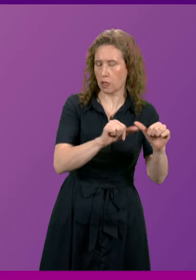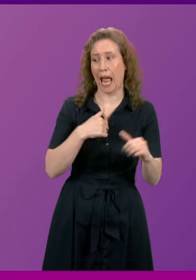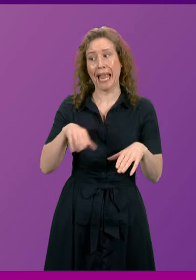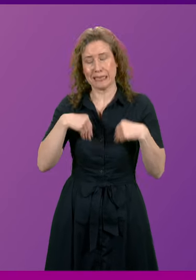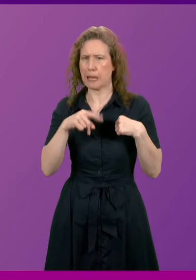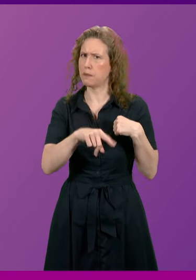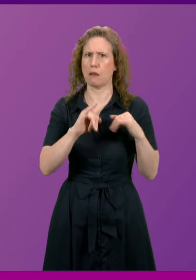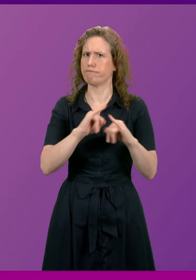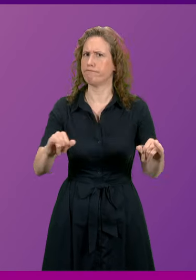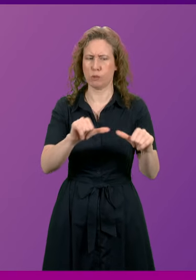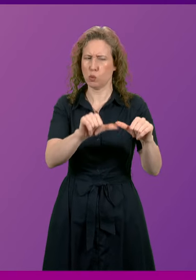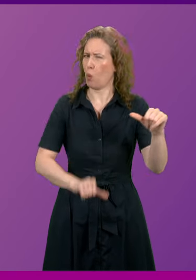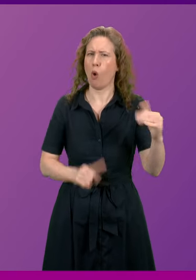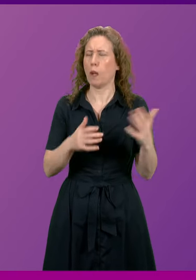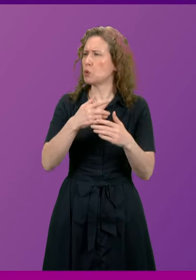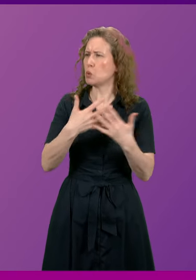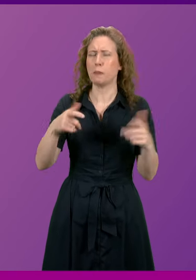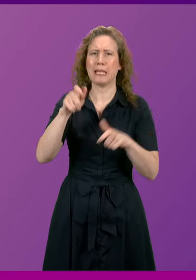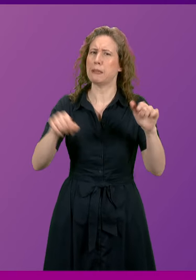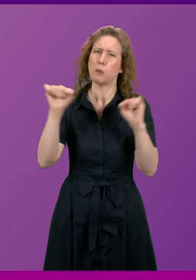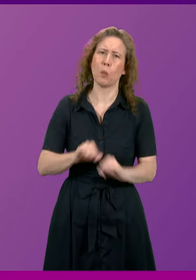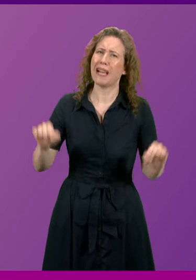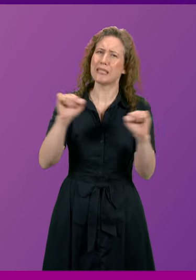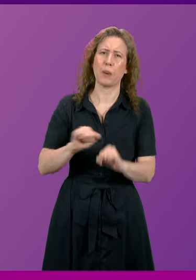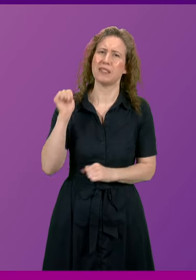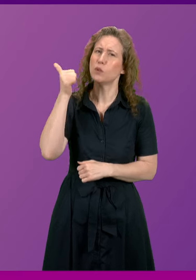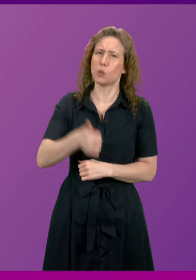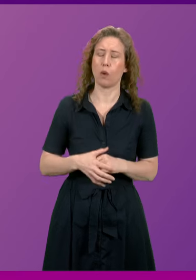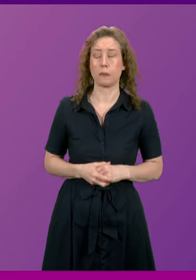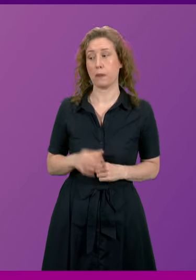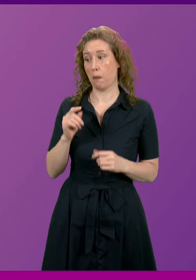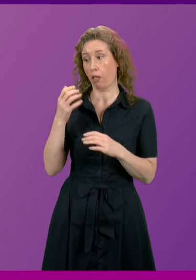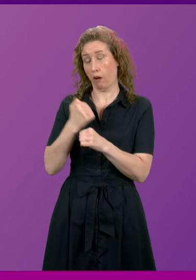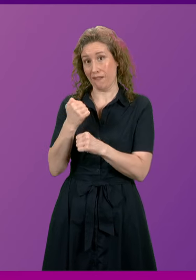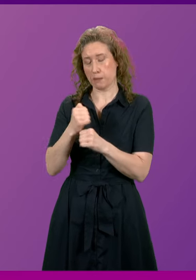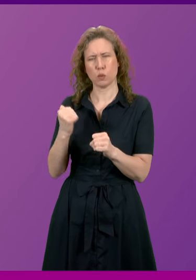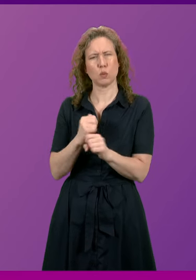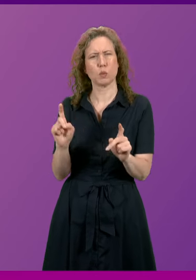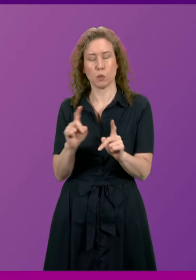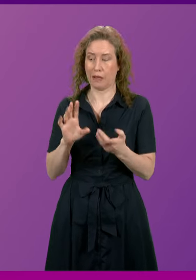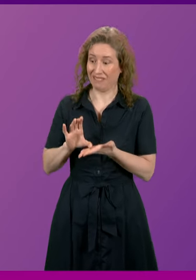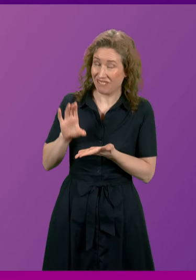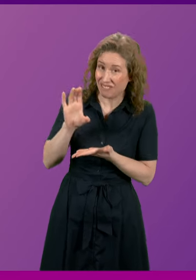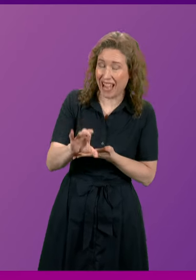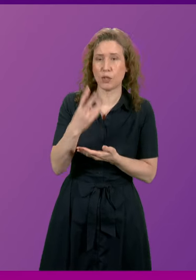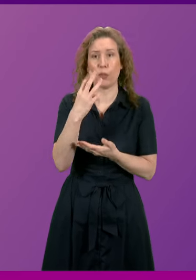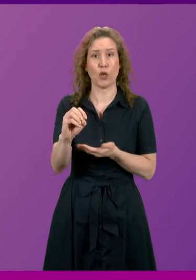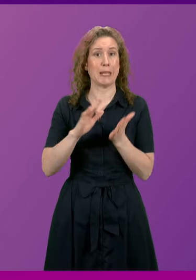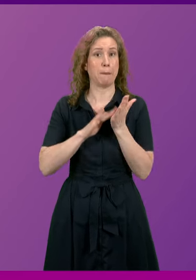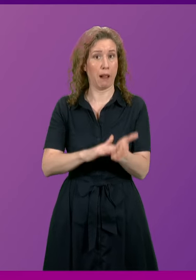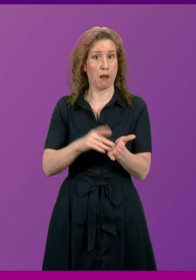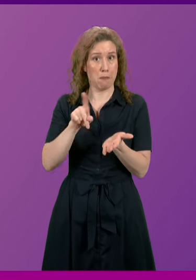far too long for too many people. But the steps that the Government is taking through the investment of £30 million